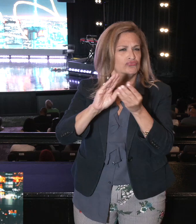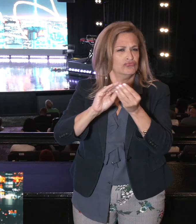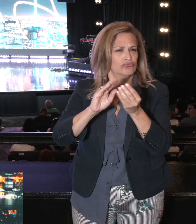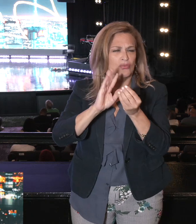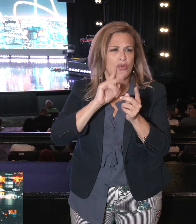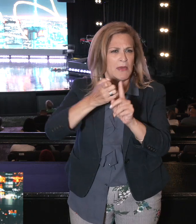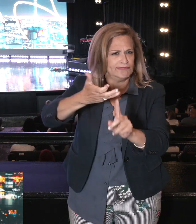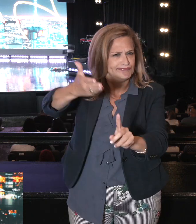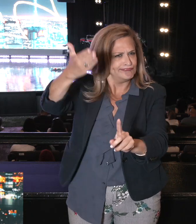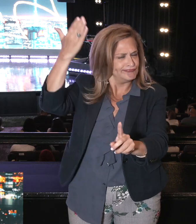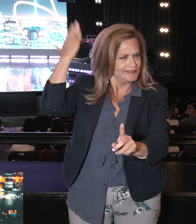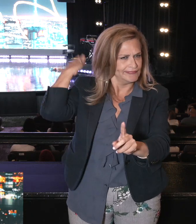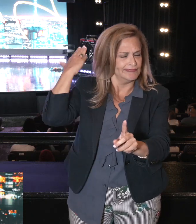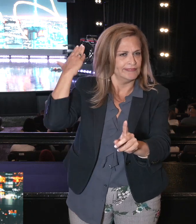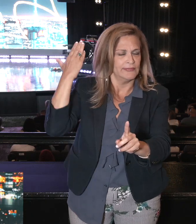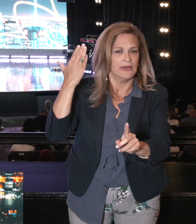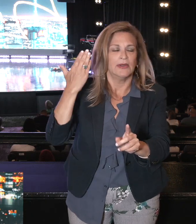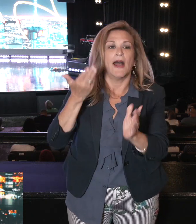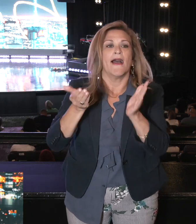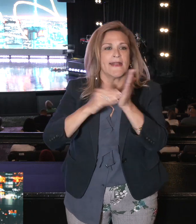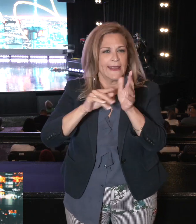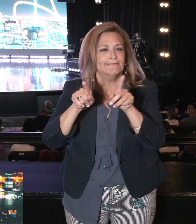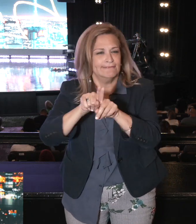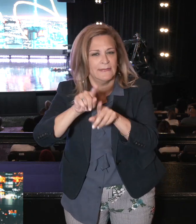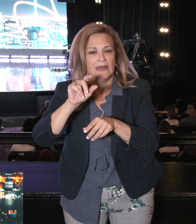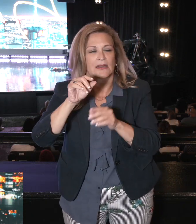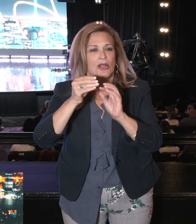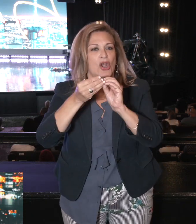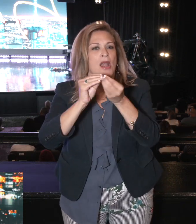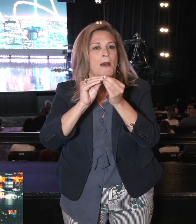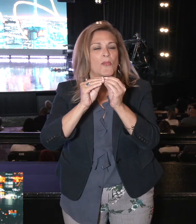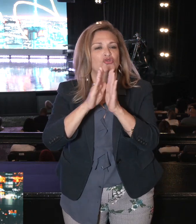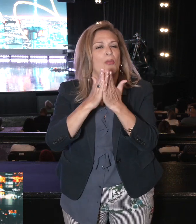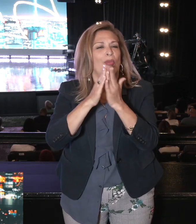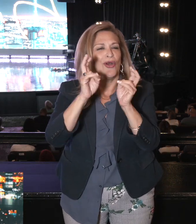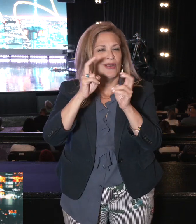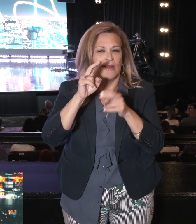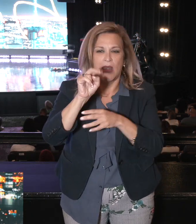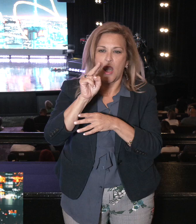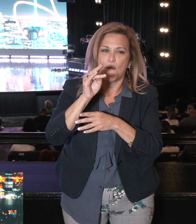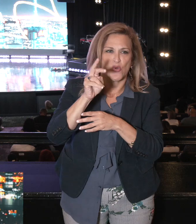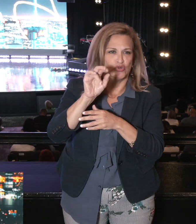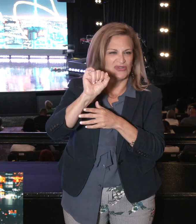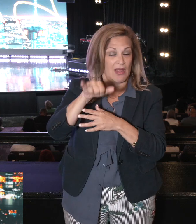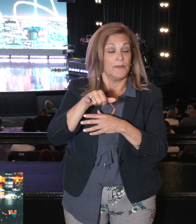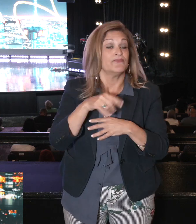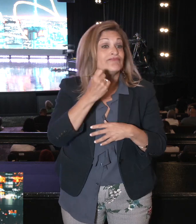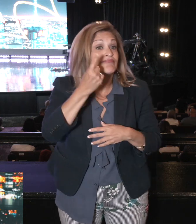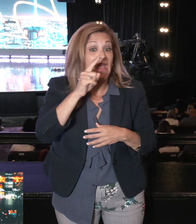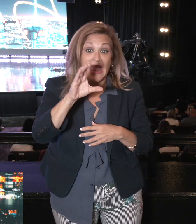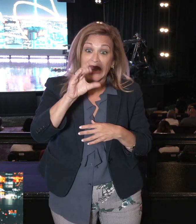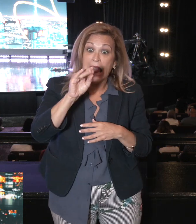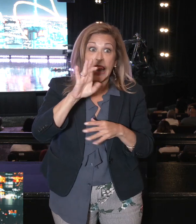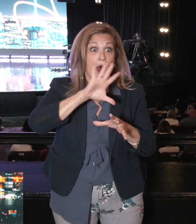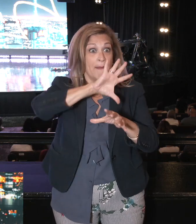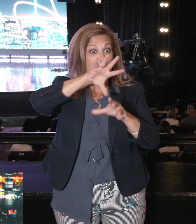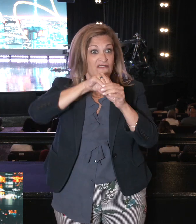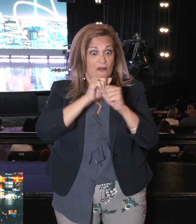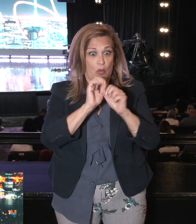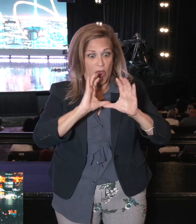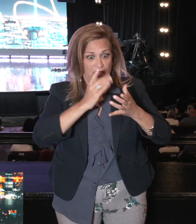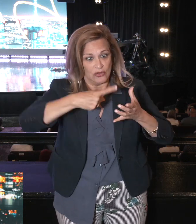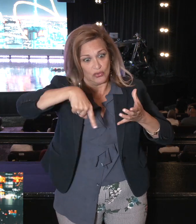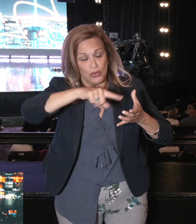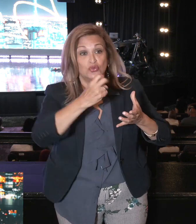And Caleb was one of the 12 leaders that were sent out to, kind of as a reconnaissance mission, to